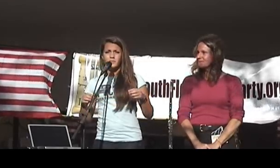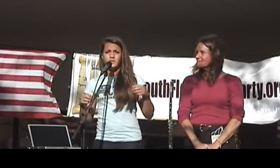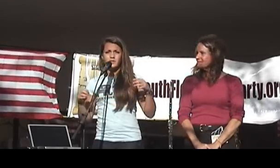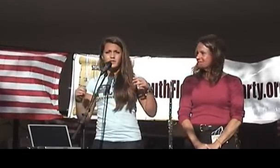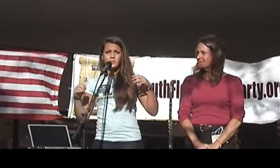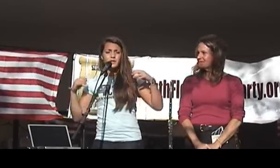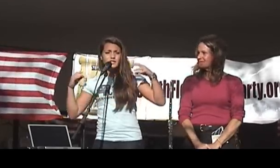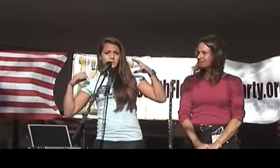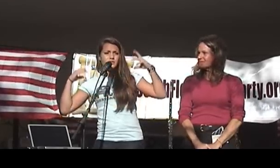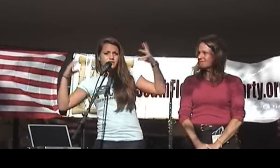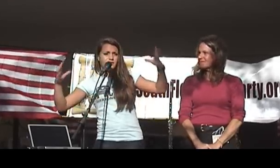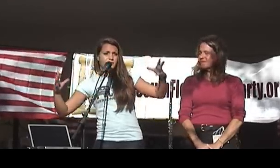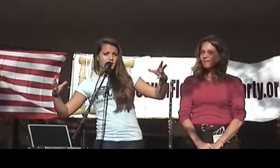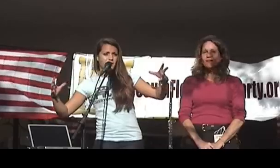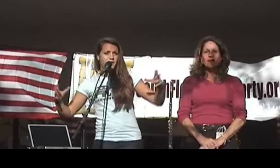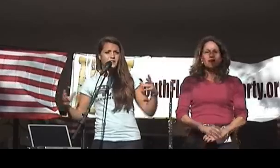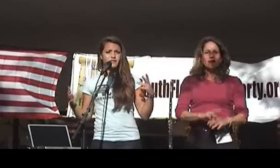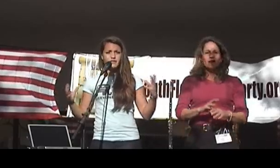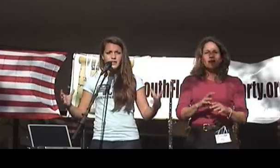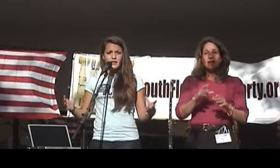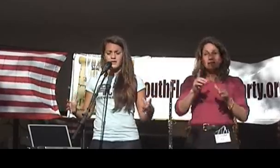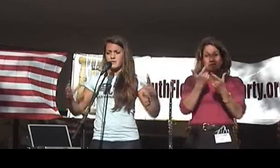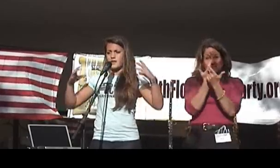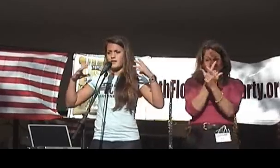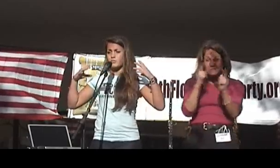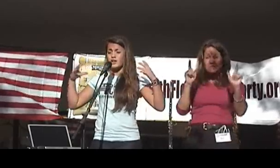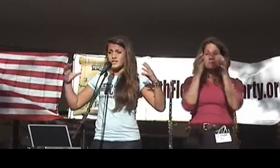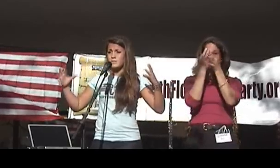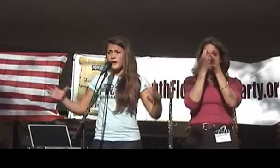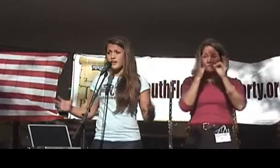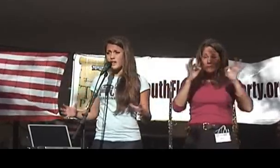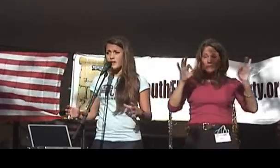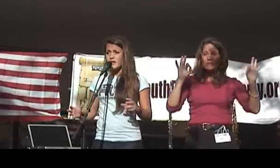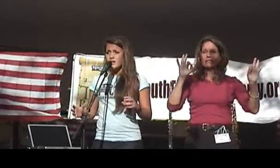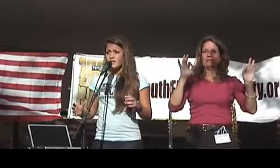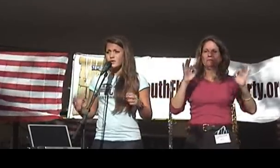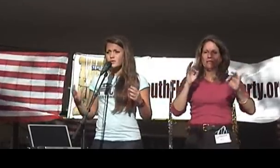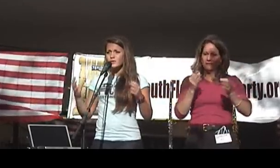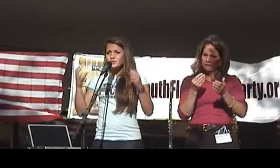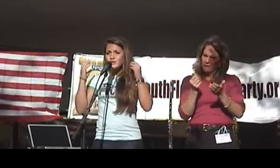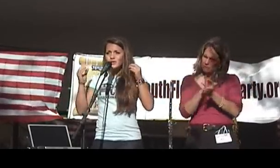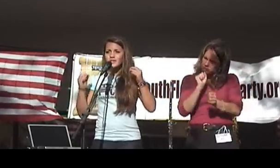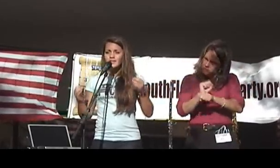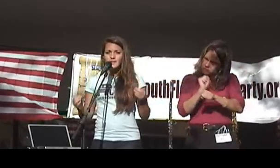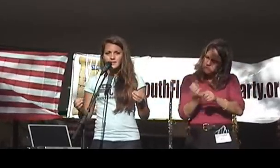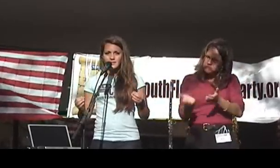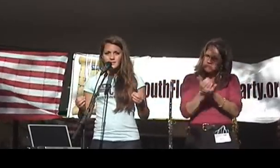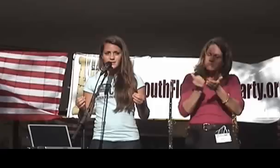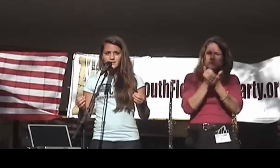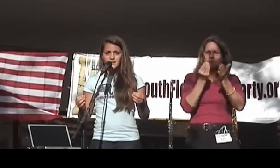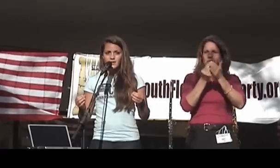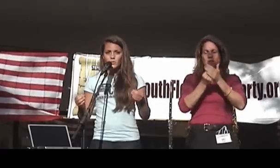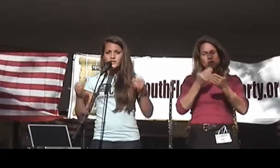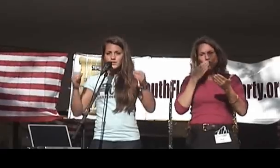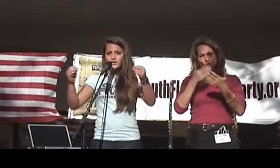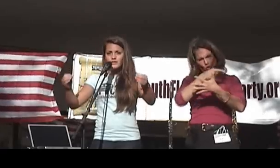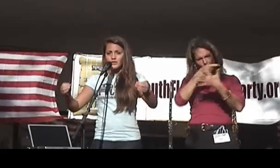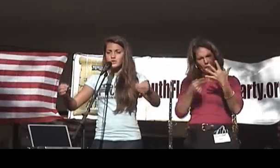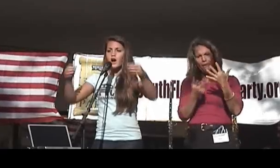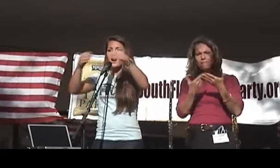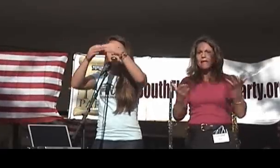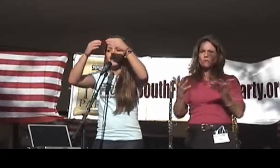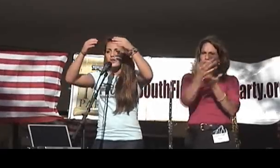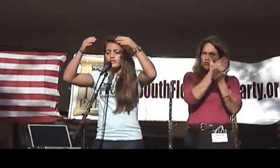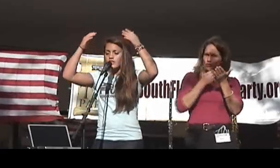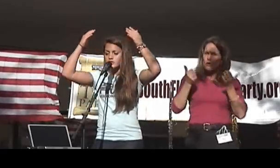And the principles of liberty and freedom and prosperity, those are good things. We deserve